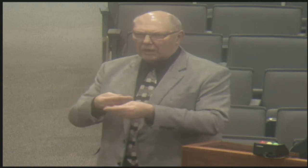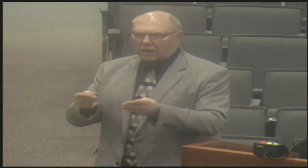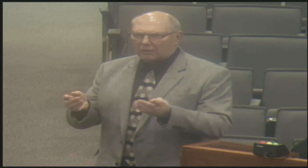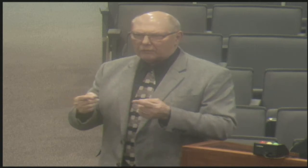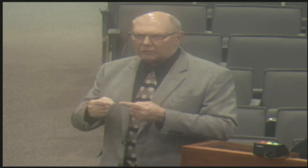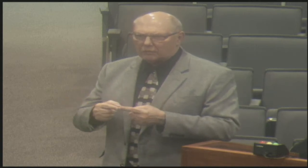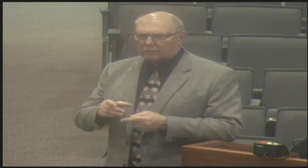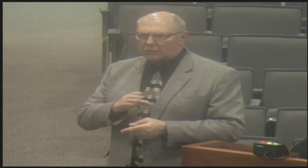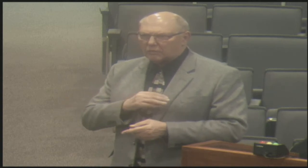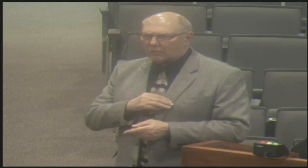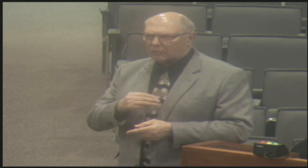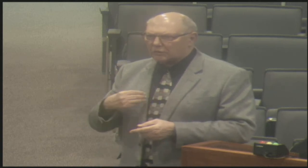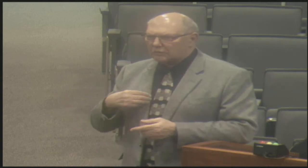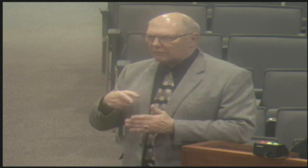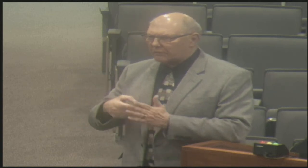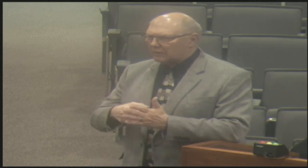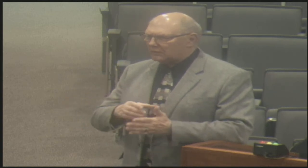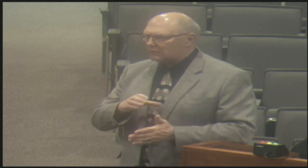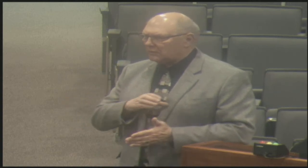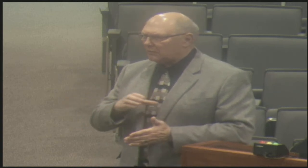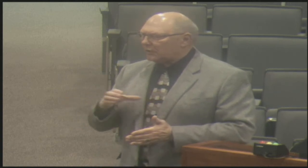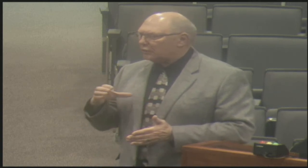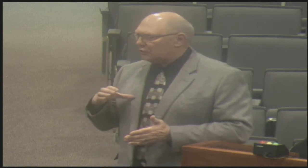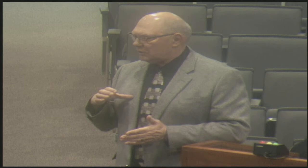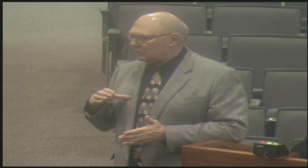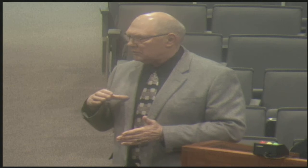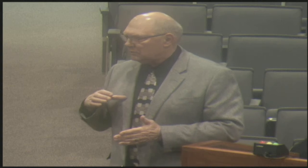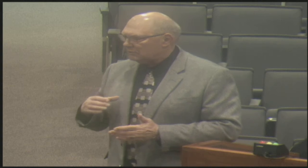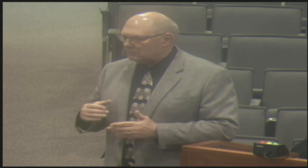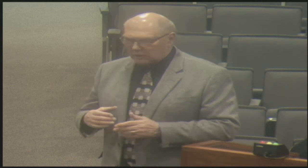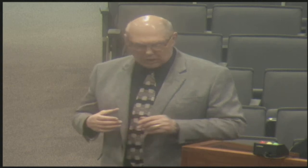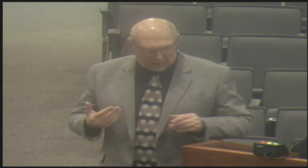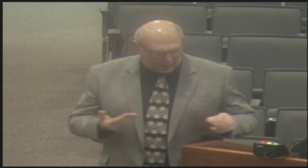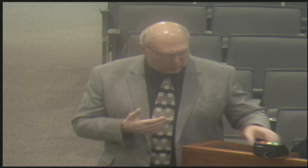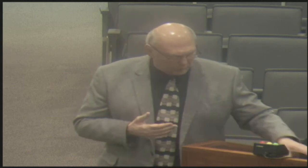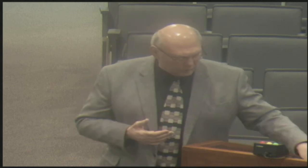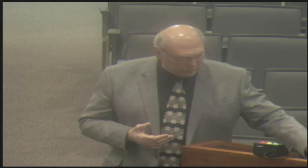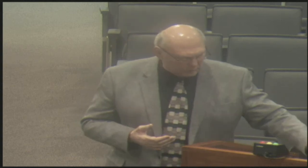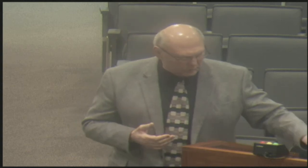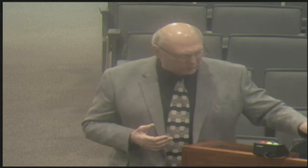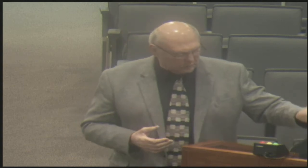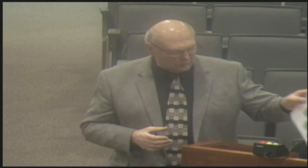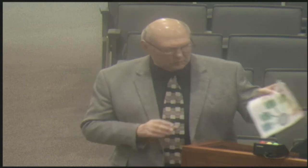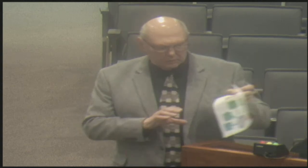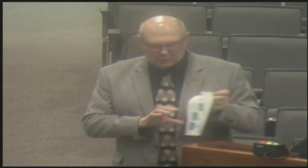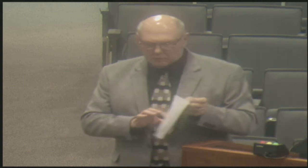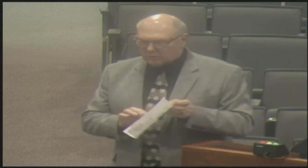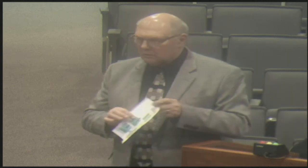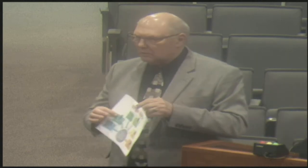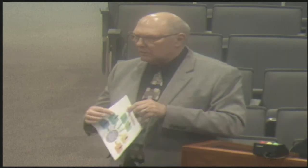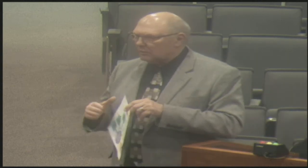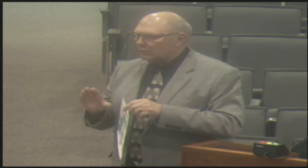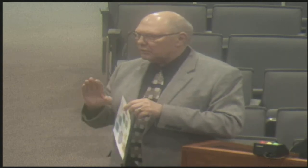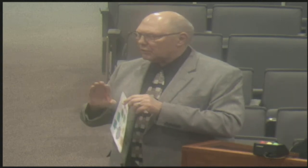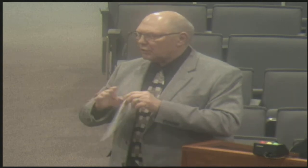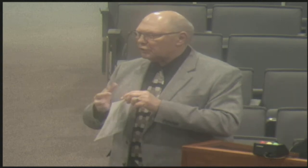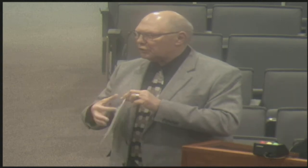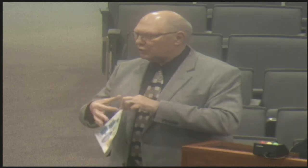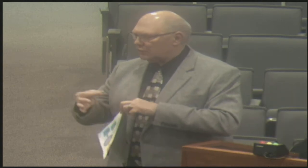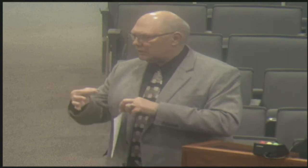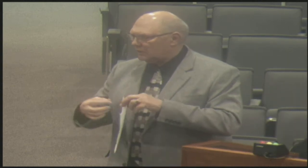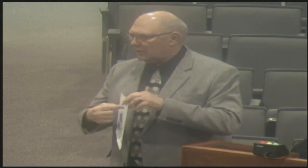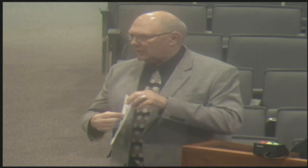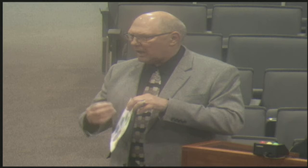I'd love to take a moment to explain everything that we do here today. And I have given a copy of our brochure to each of the commissioners.